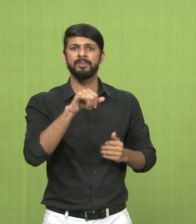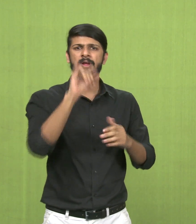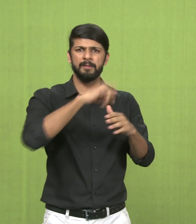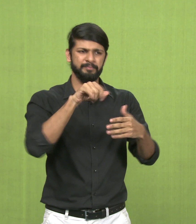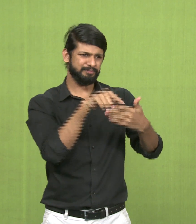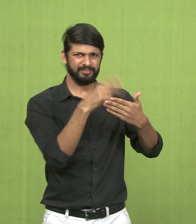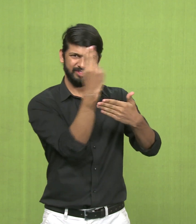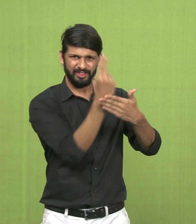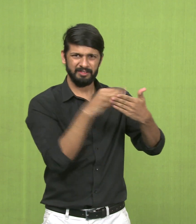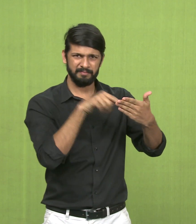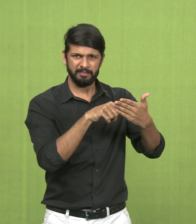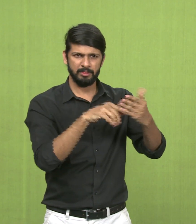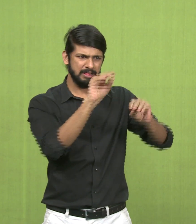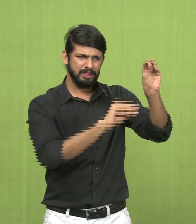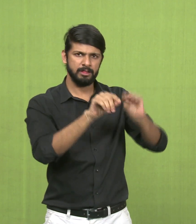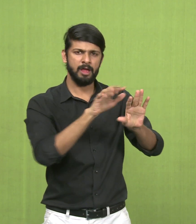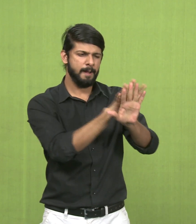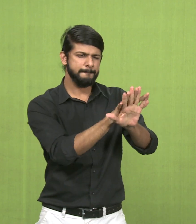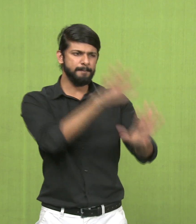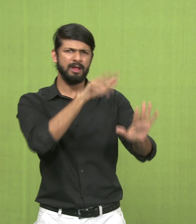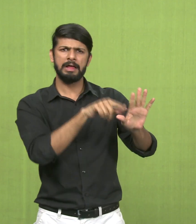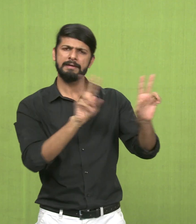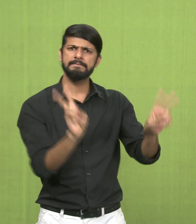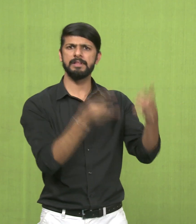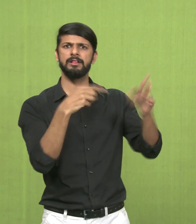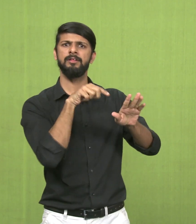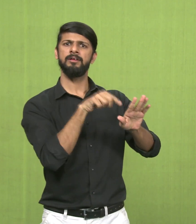And then we have description about abstract composition.